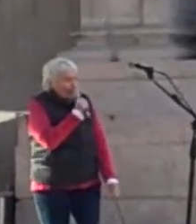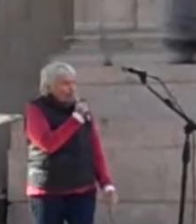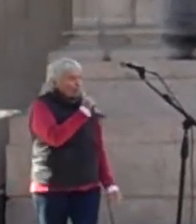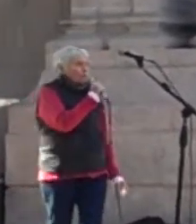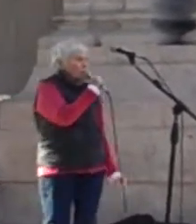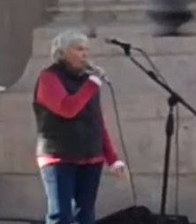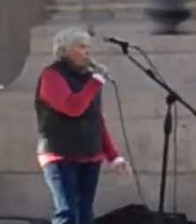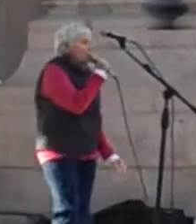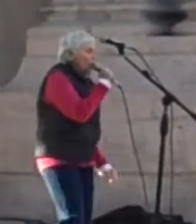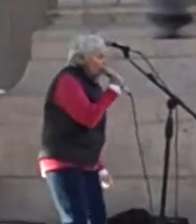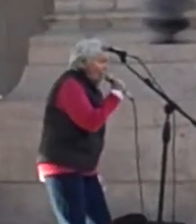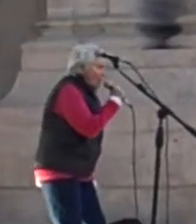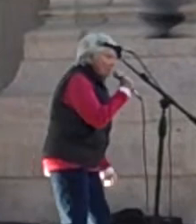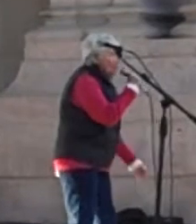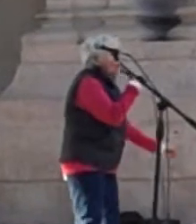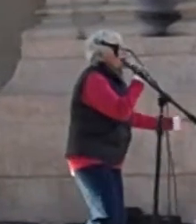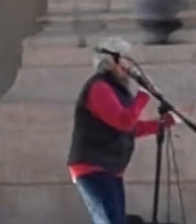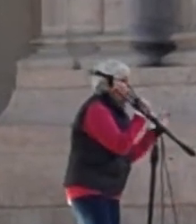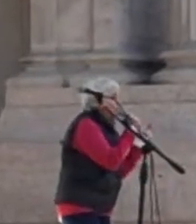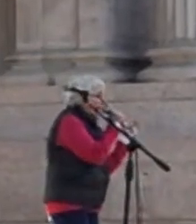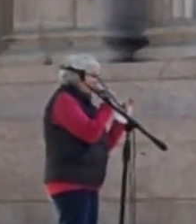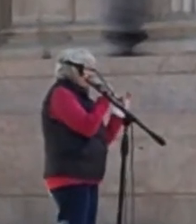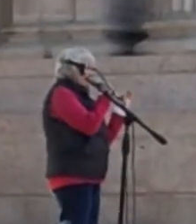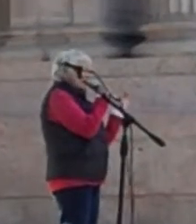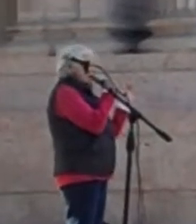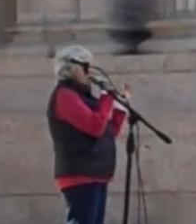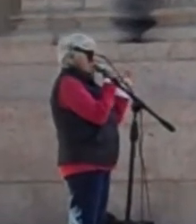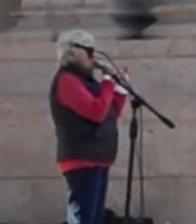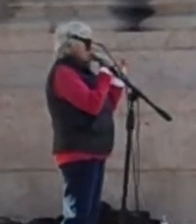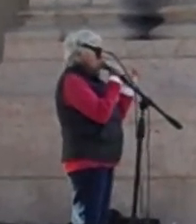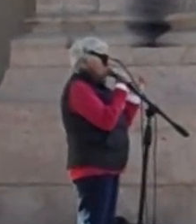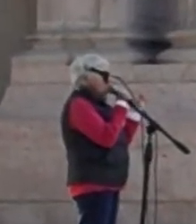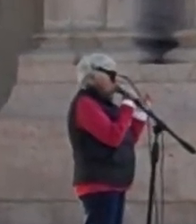Not only do women move mountains, we are mountains.